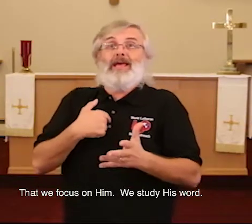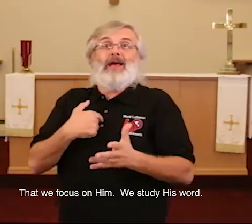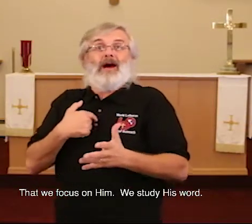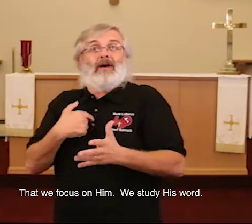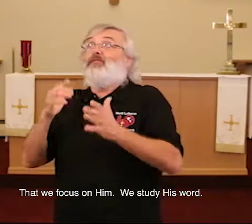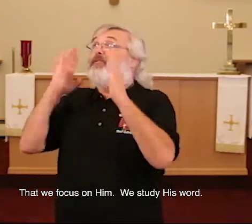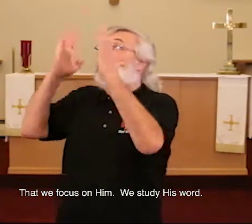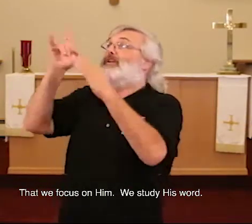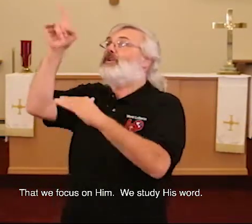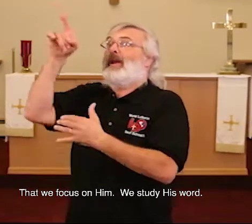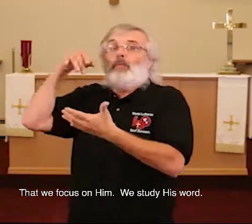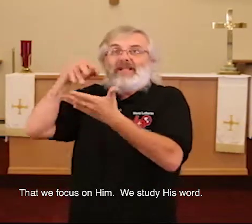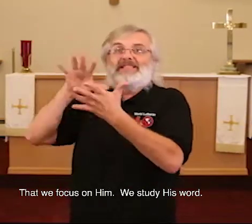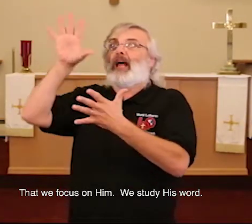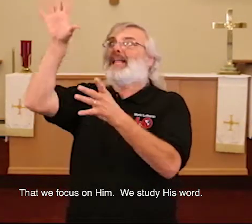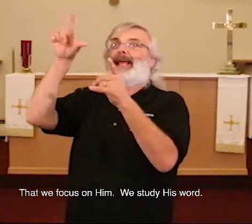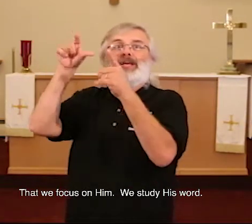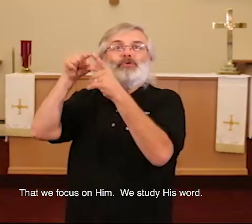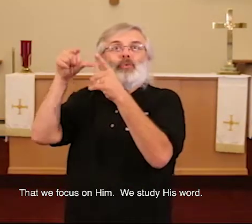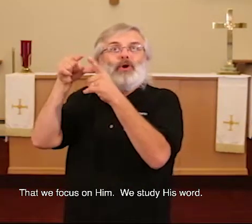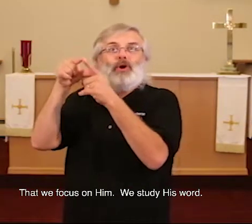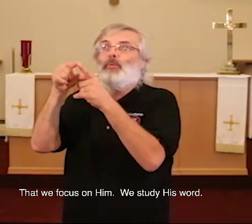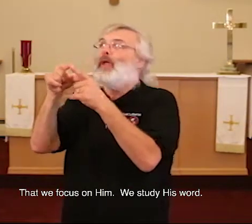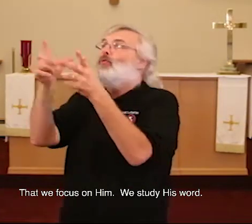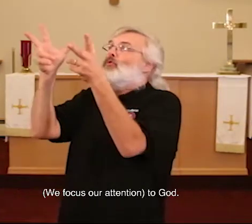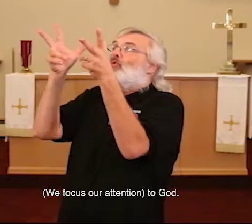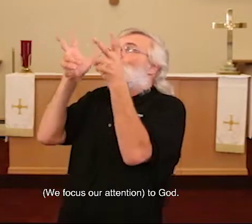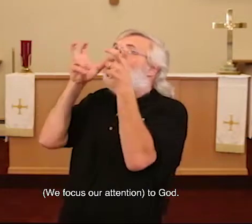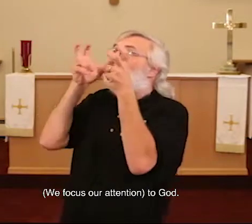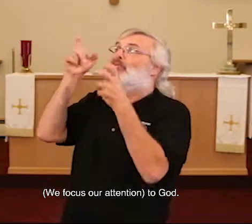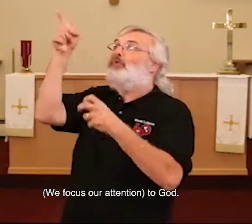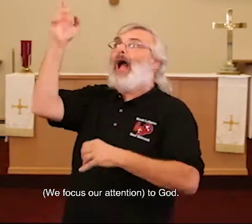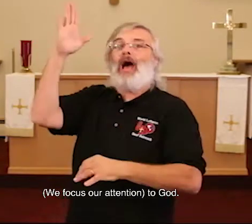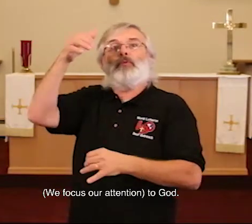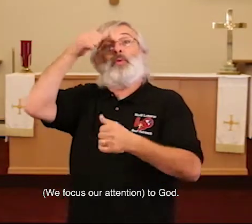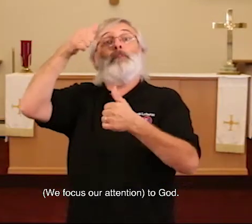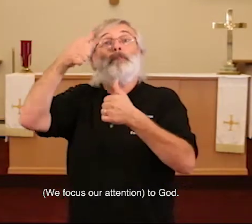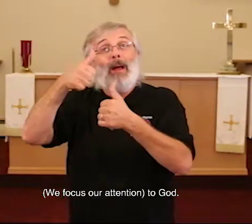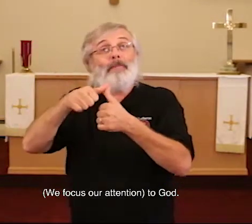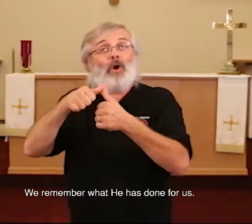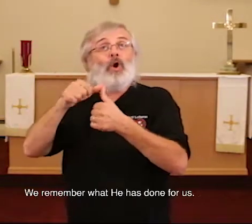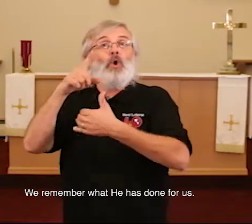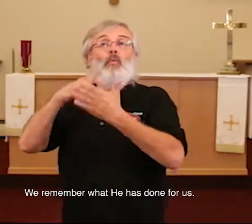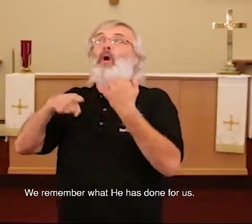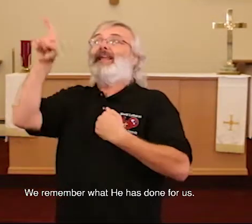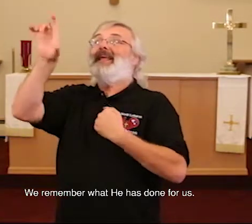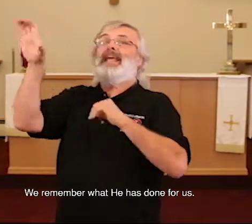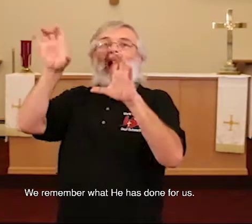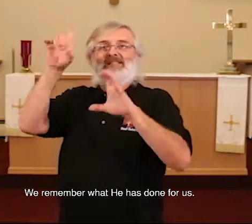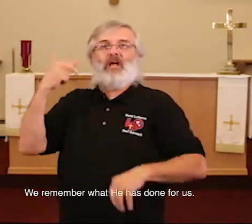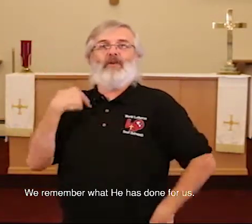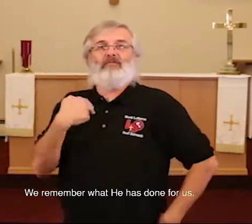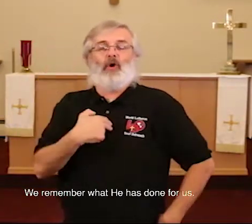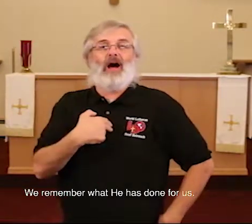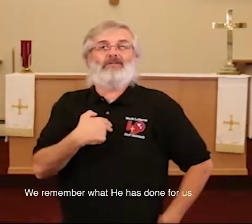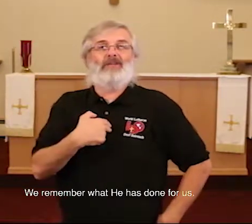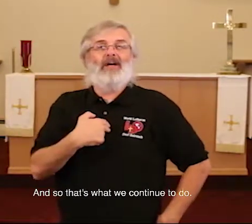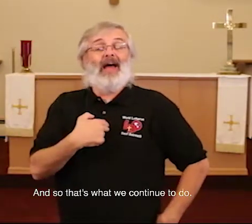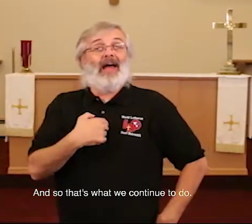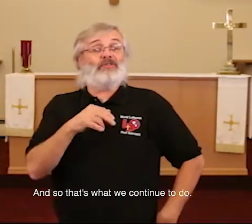focus on, we study his word, to God, we remember what he has done for us, and